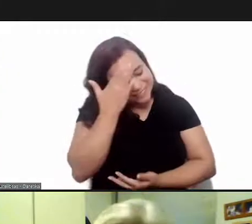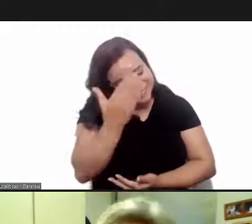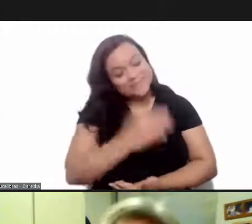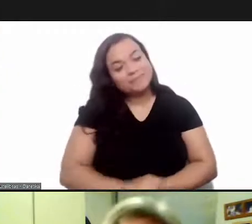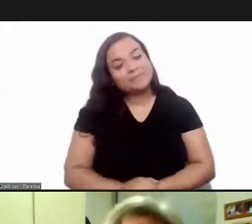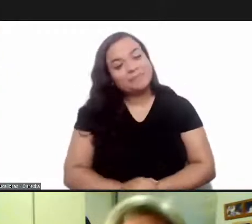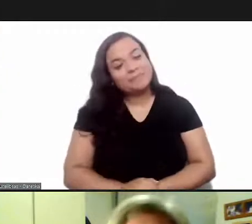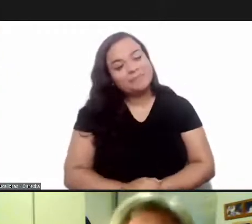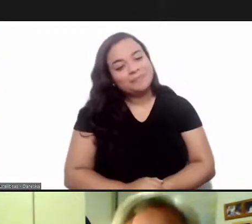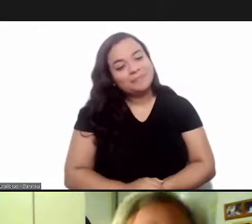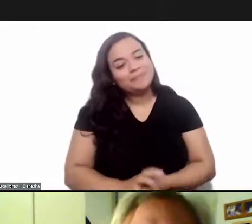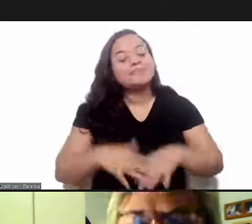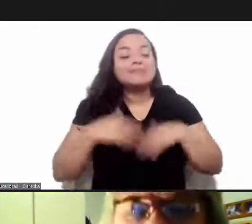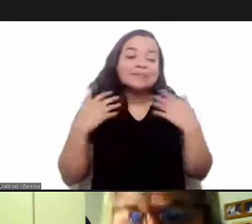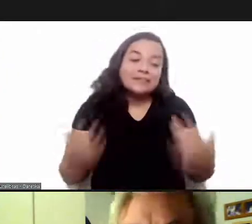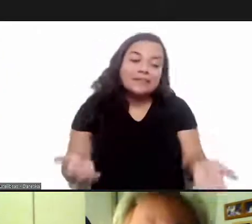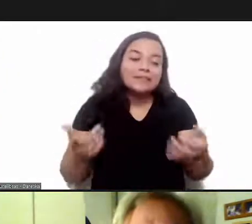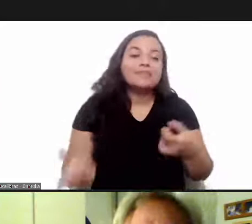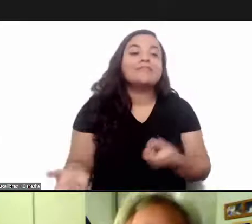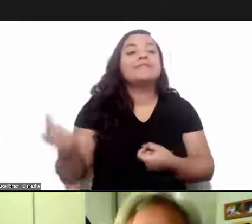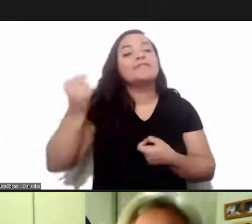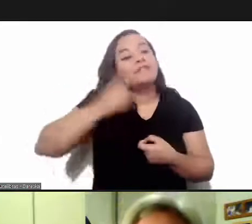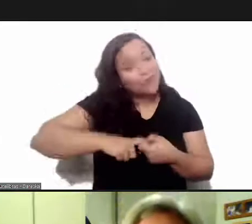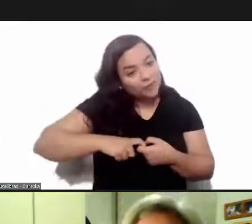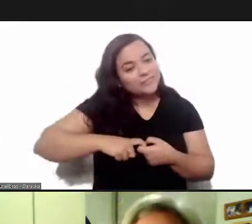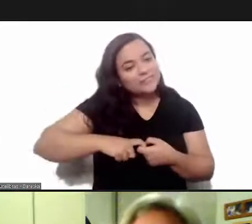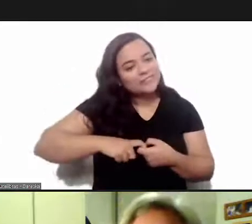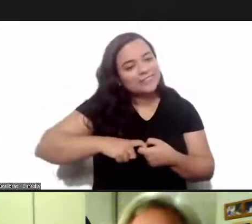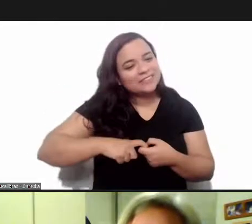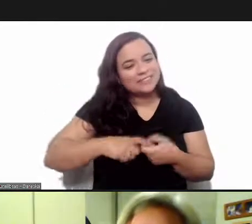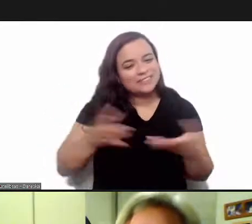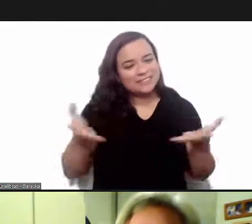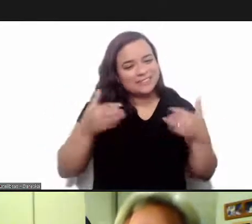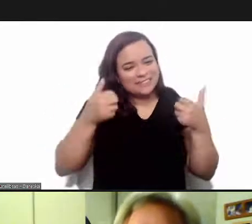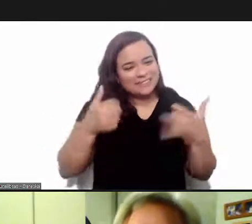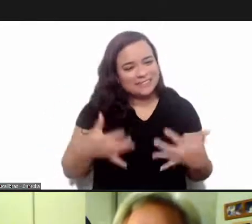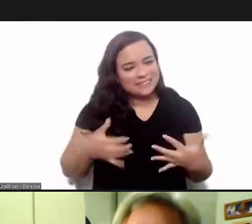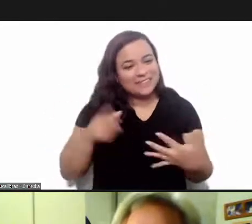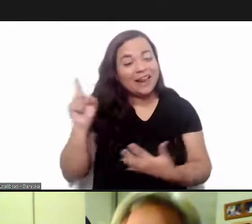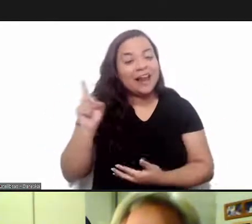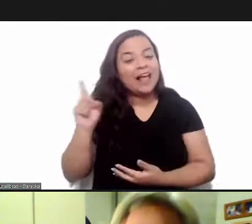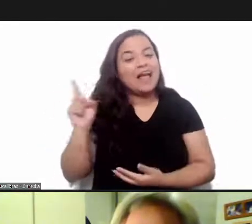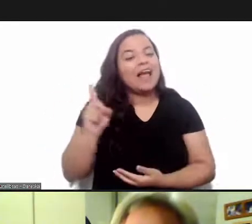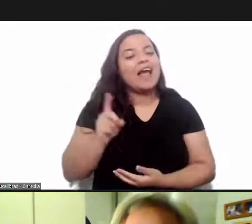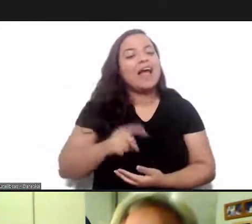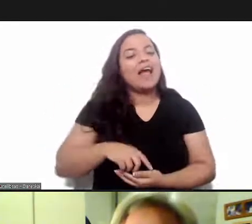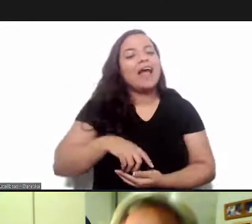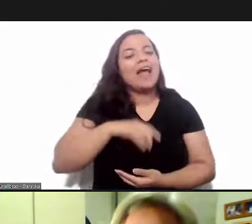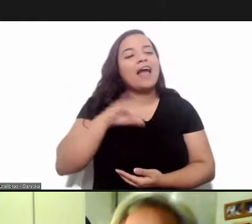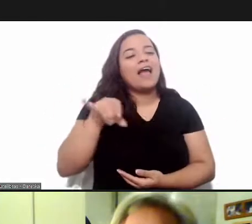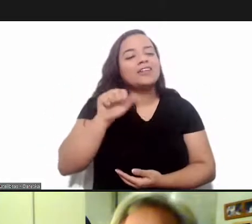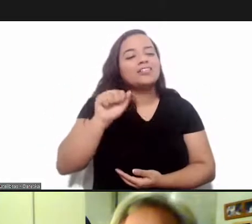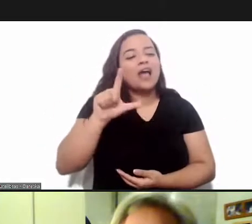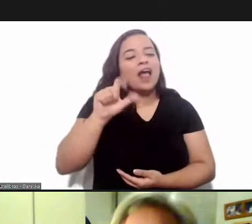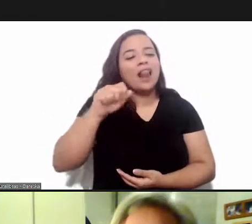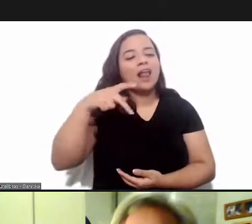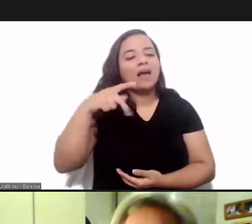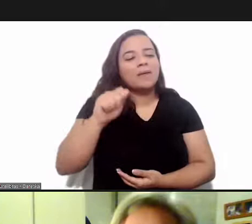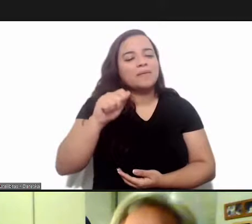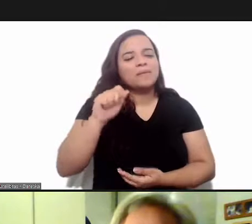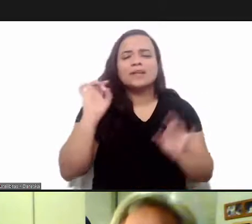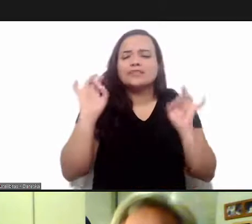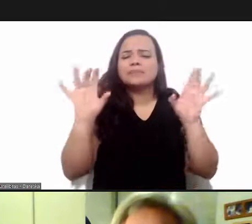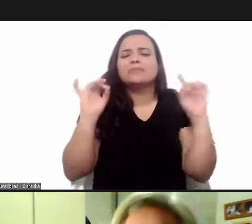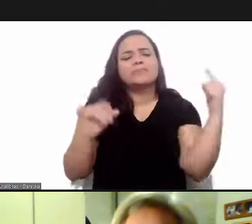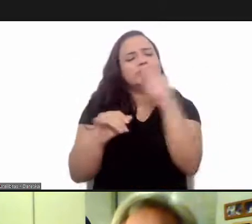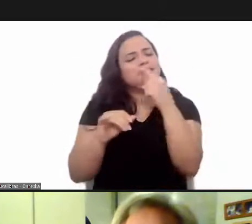come back again and enjoy some more mexican dishes so jalapa is a special place everyone if you can